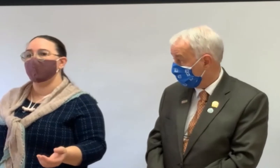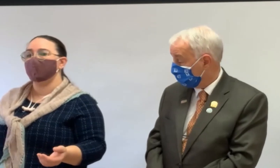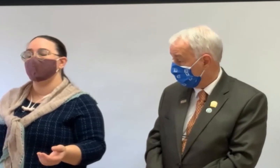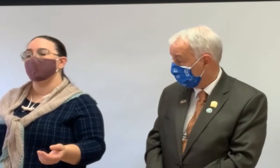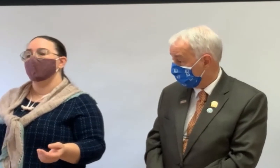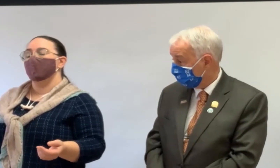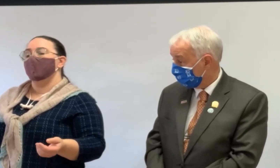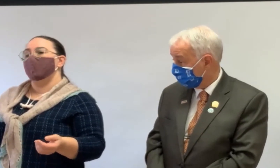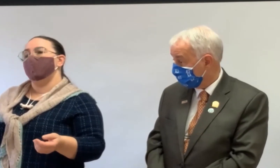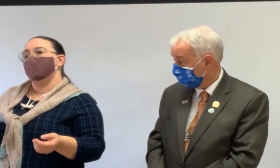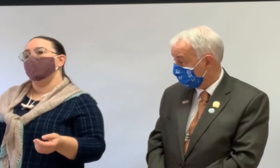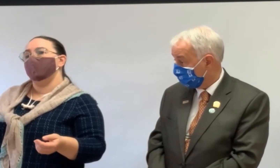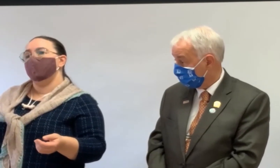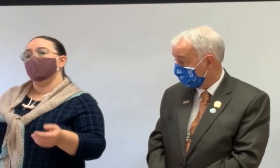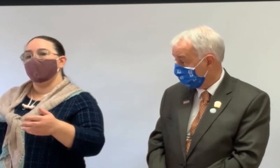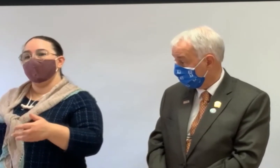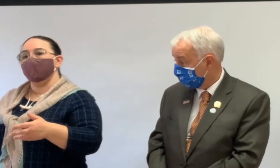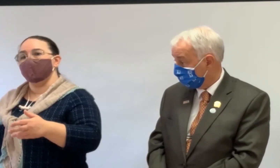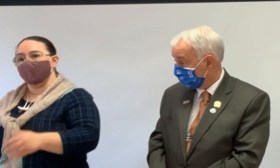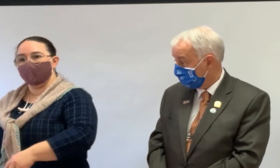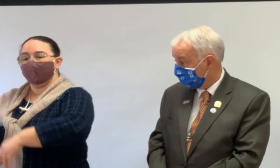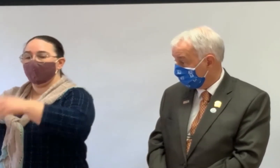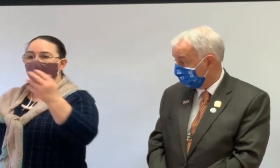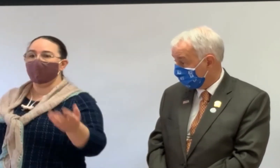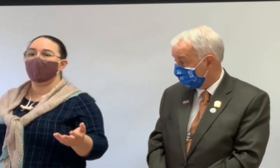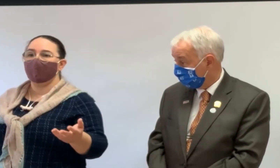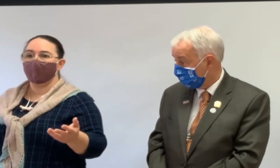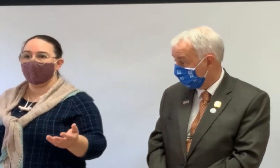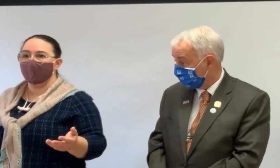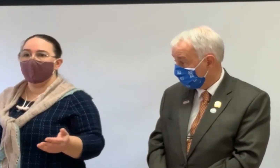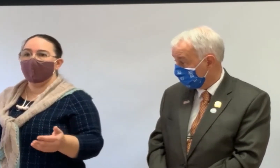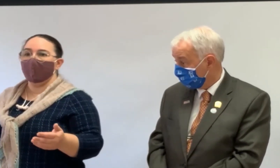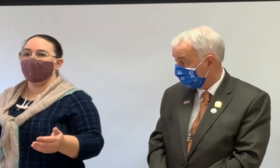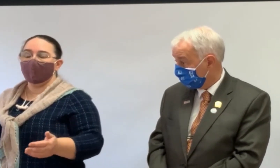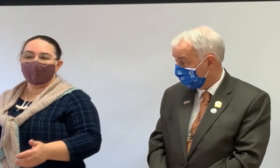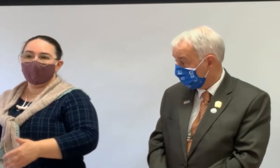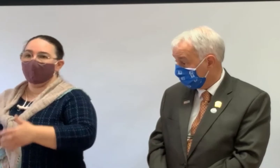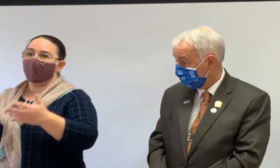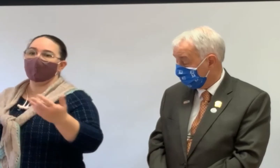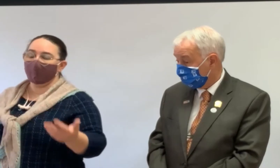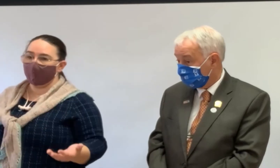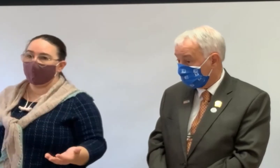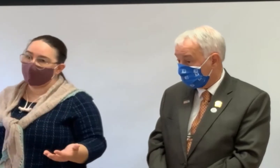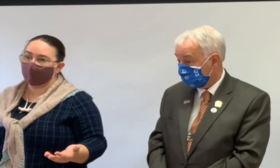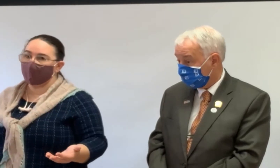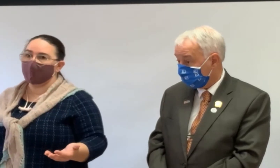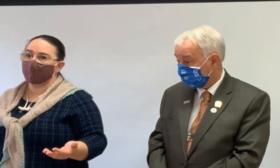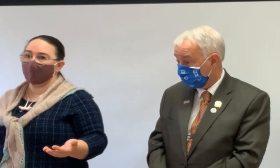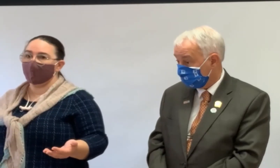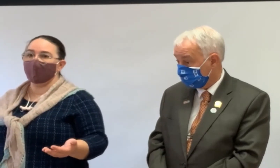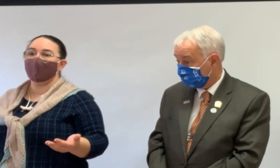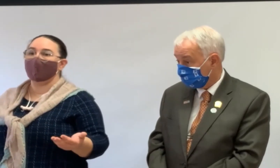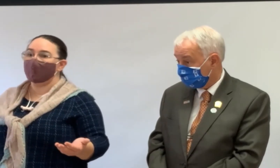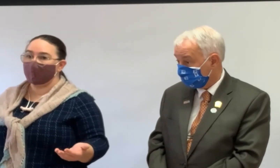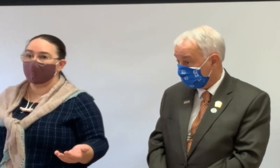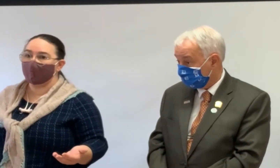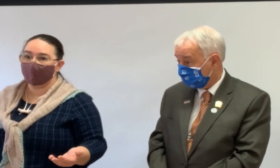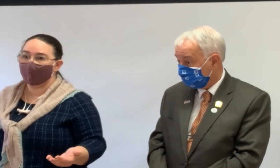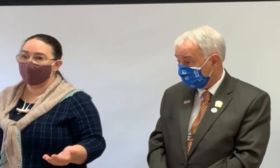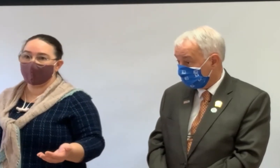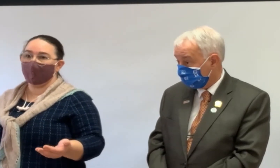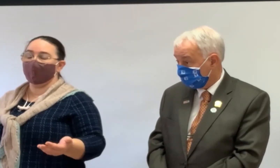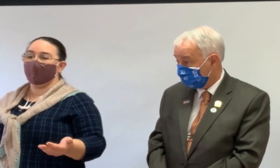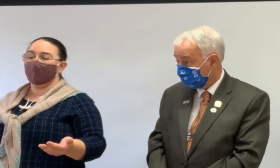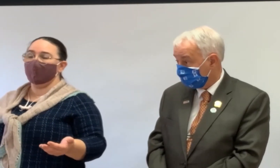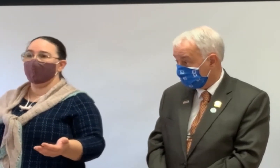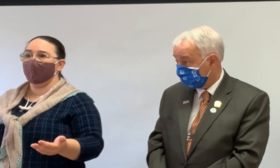to pay their taxes. And that would be unfortunate because you give up the whole property and maybe you don't have another comfortable place to live or not as easy.